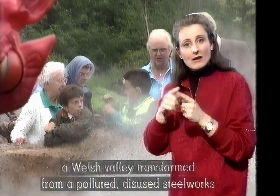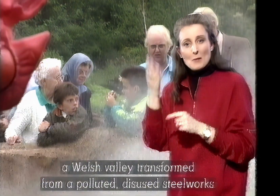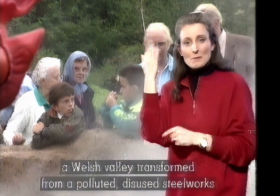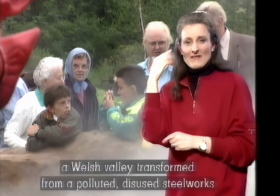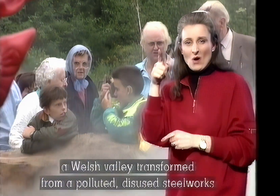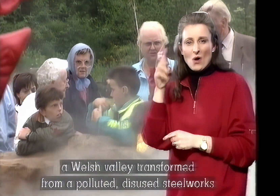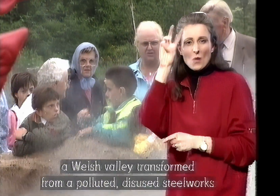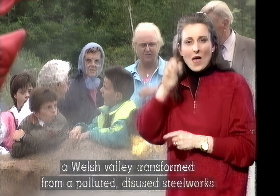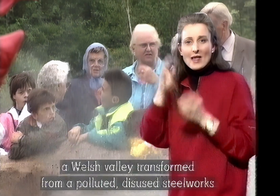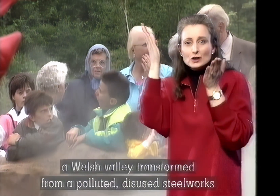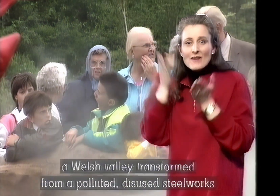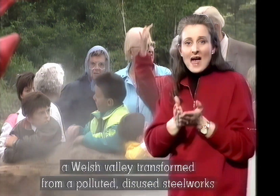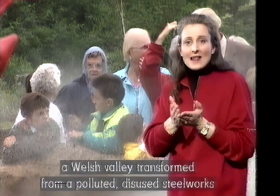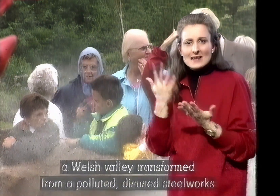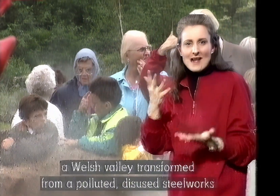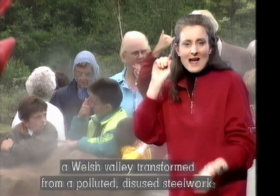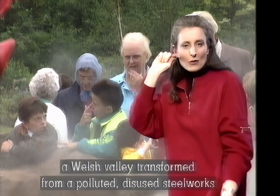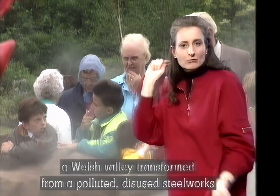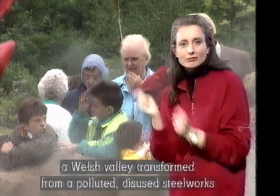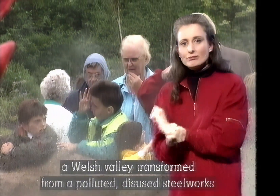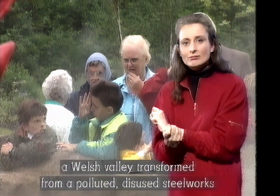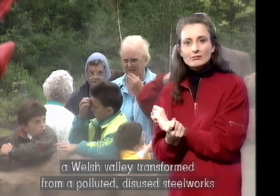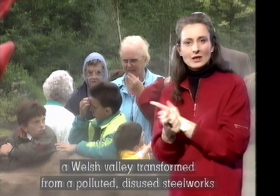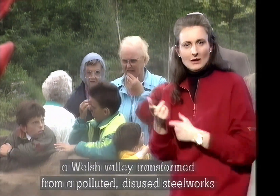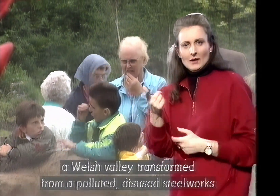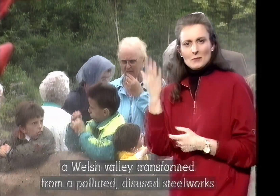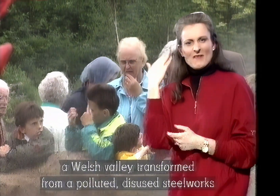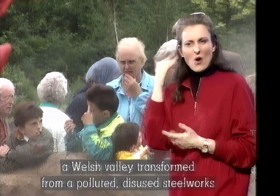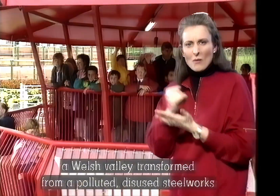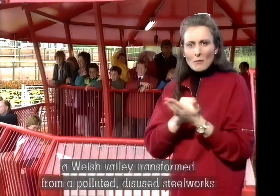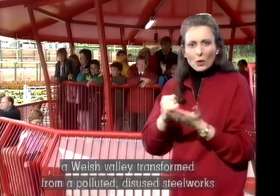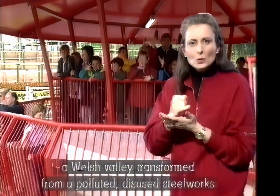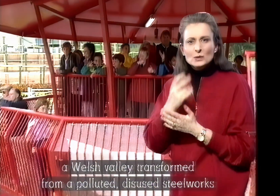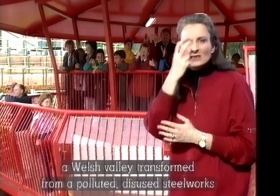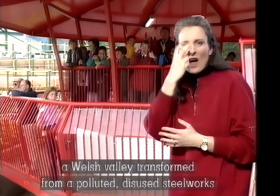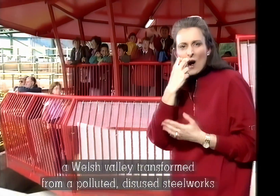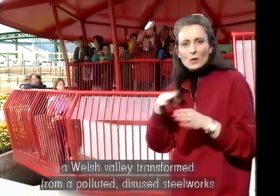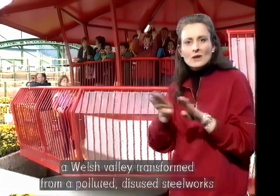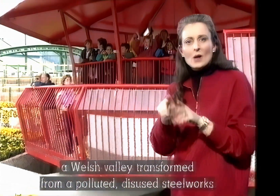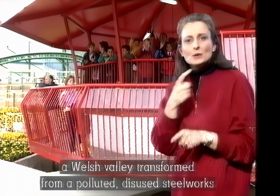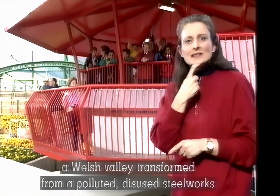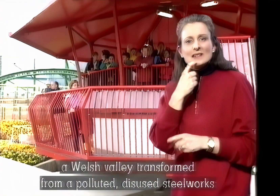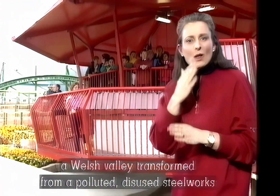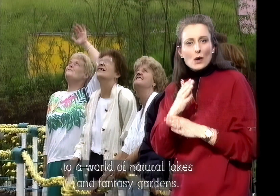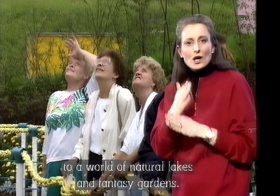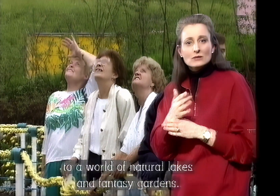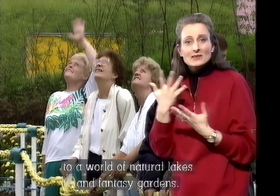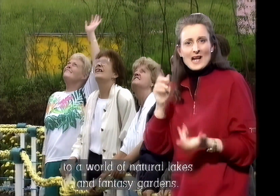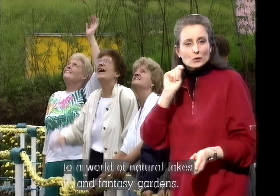A Welsh valley transformed from a polluted, disused steelworks to a world of natural lakes